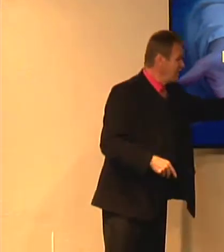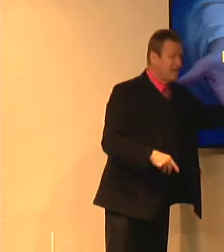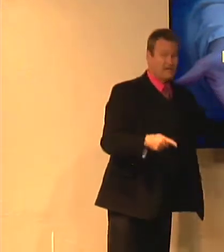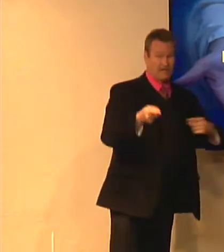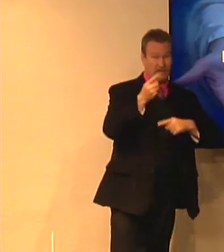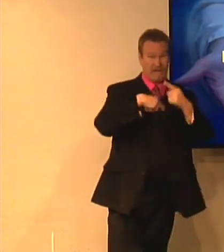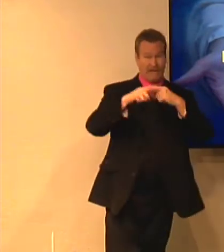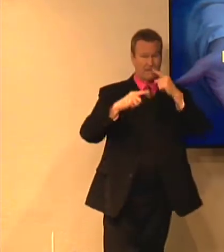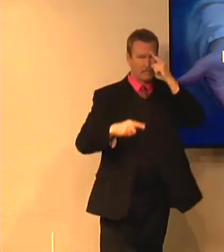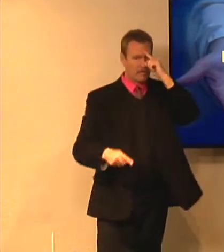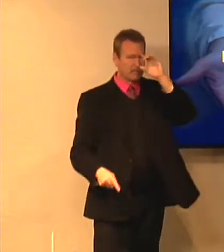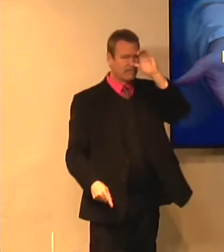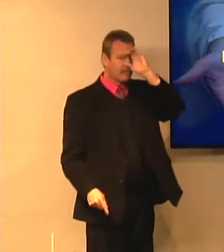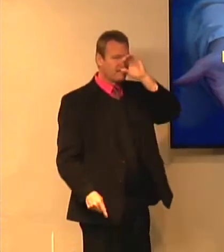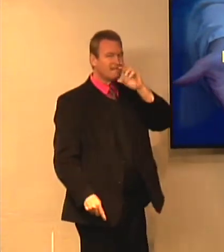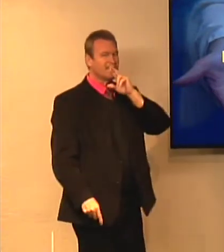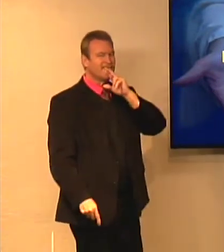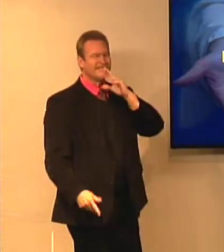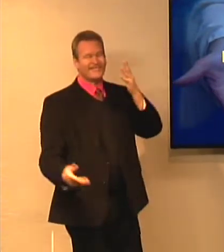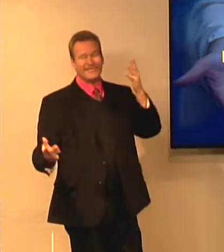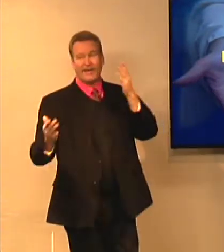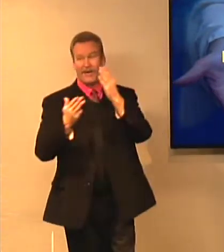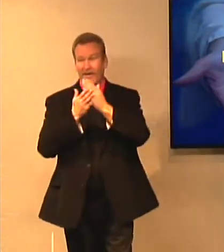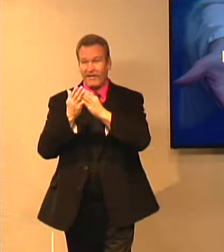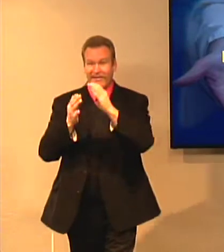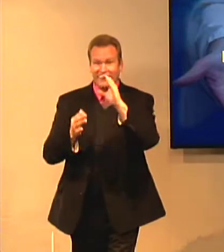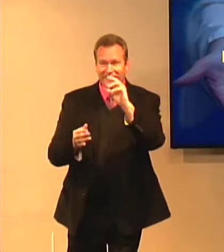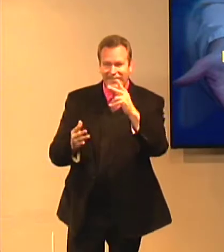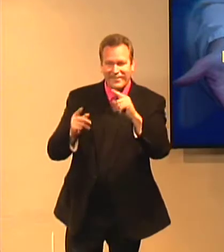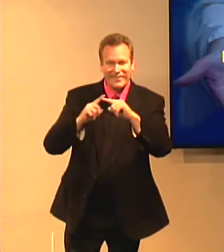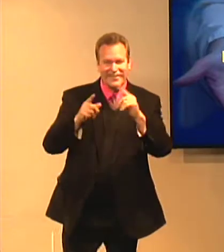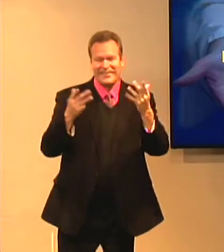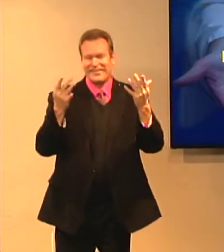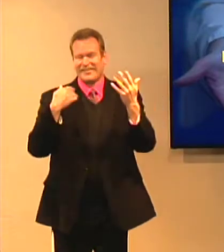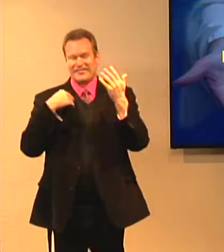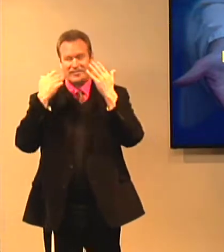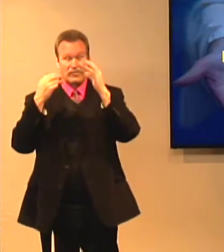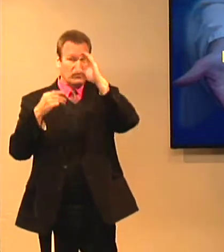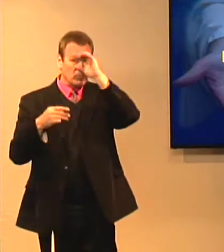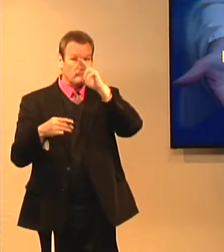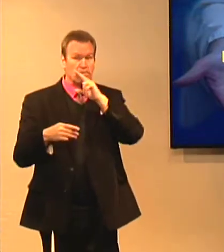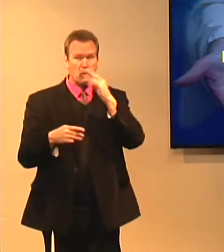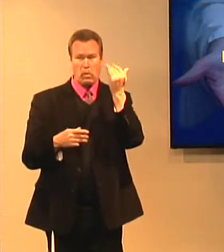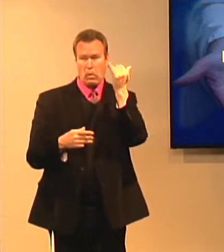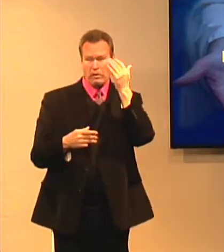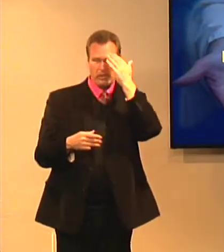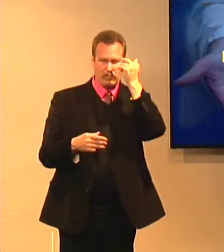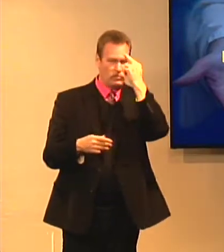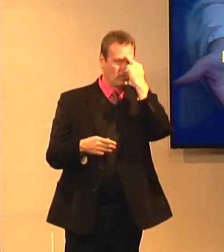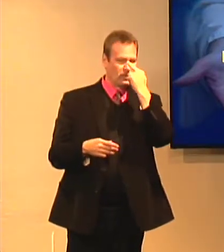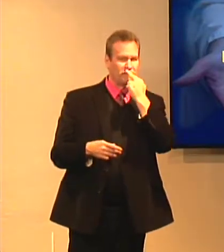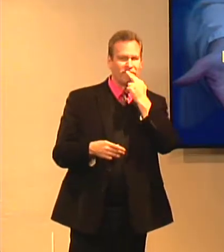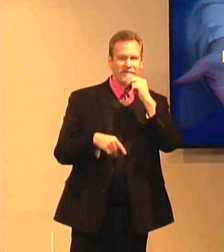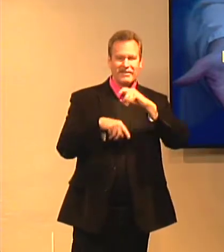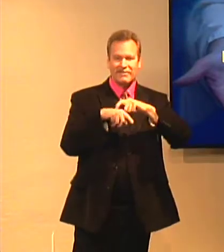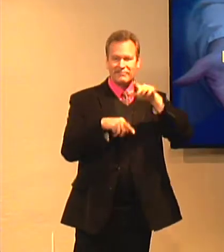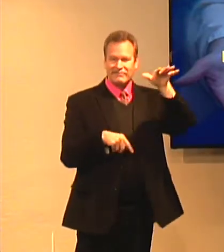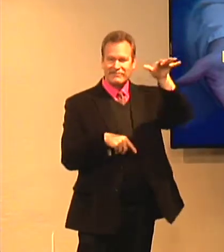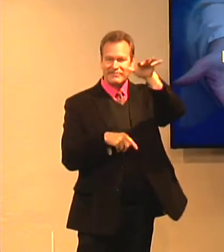Oh, instead of spelling out Corinthians, I'm going to go ahead and sign this. Some people C-O-R Corinthians. And the reason is because, you know, Romans,